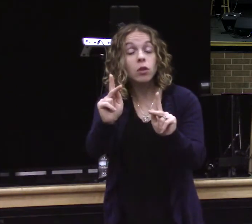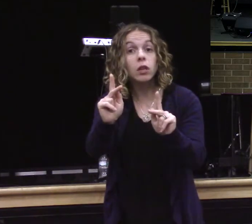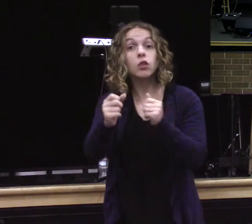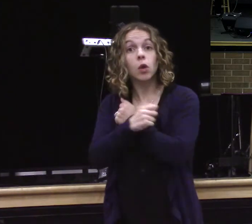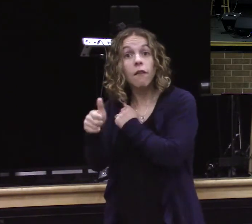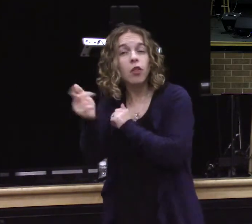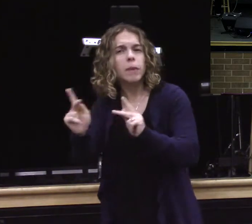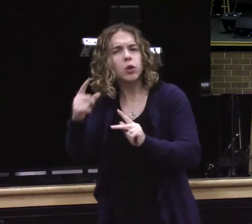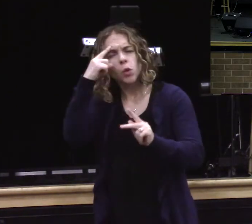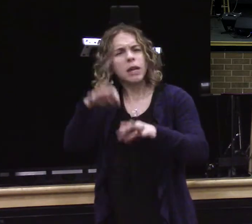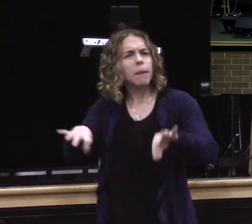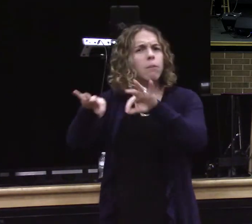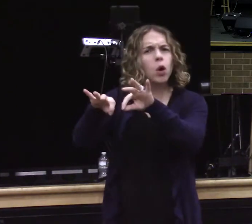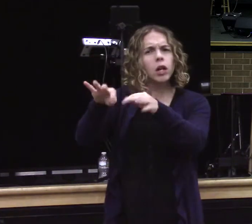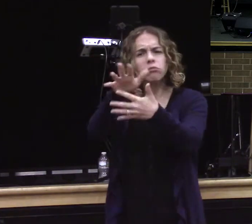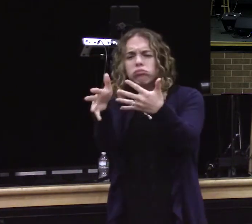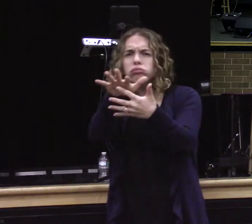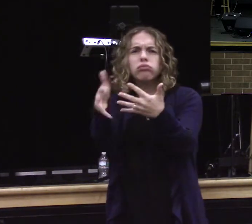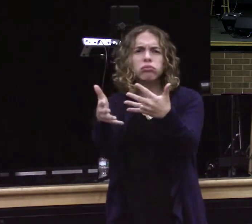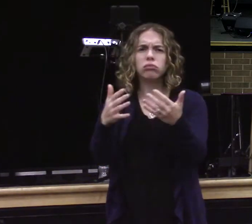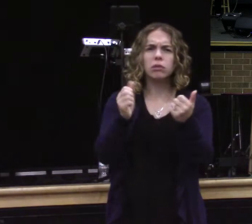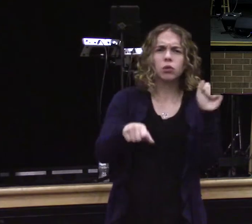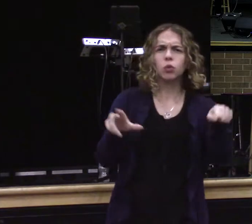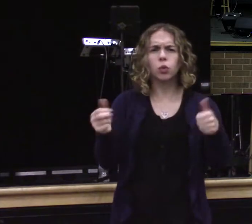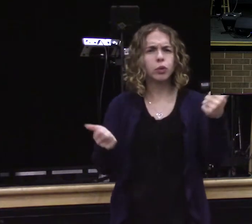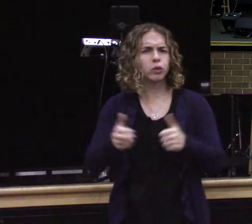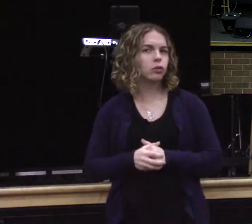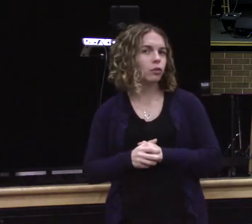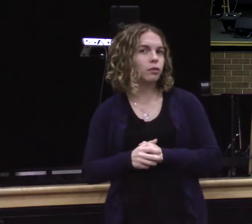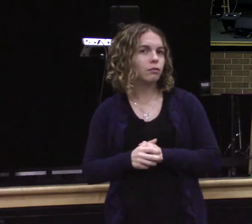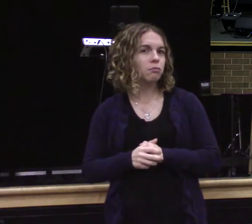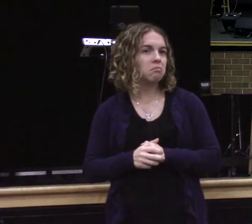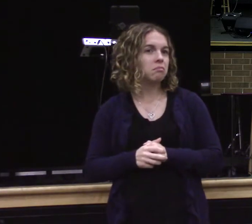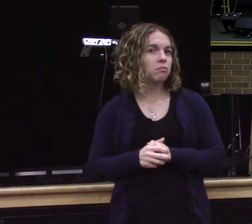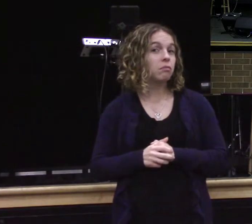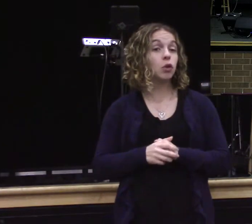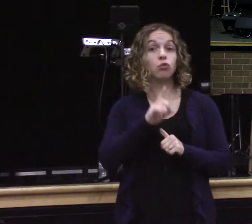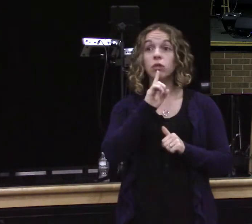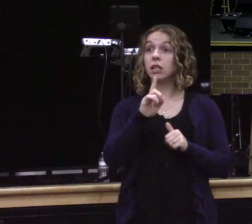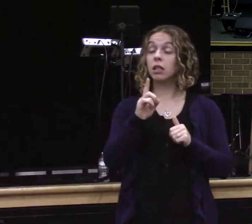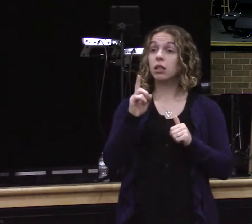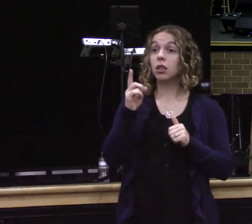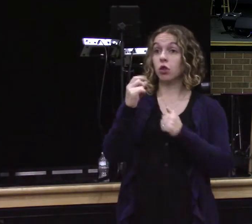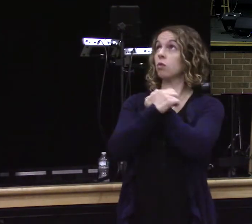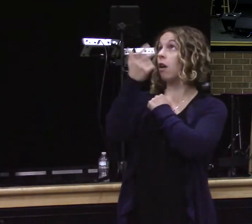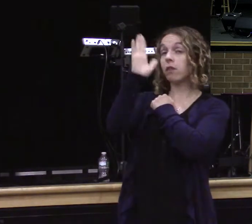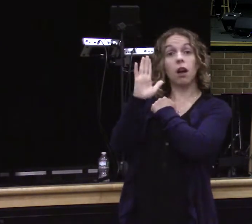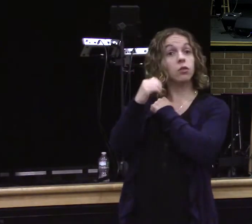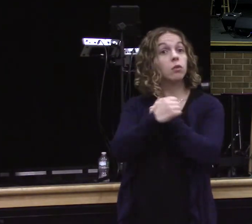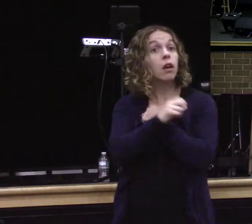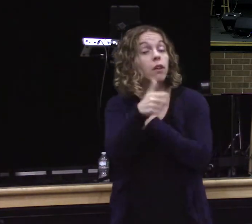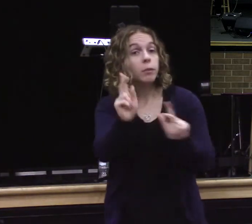ask me my simple philosophy of this church, I can tell you without a blink of an eye to love God and love others.